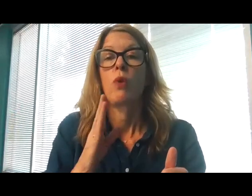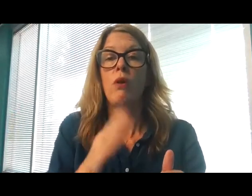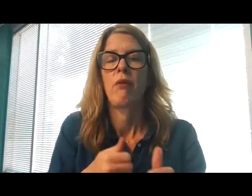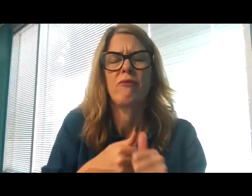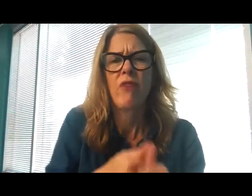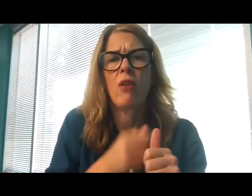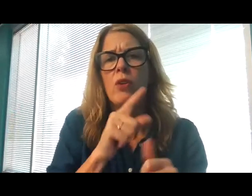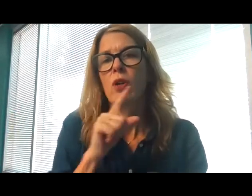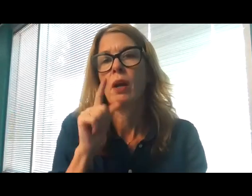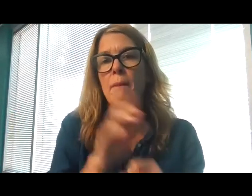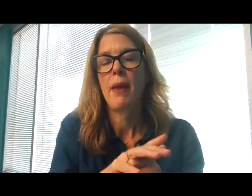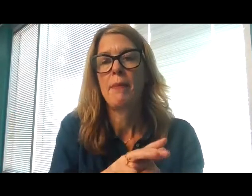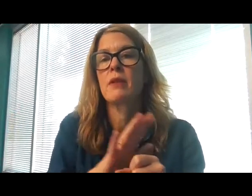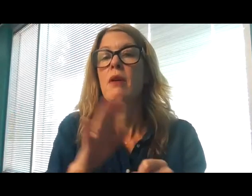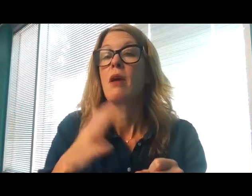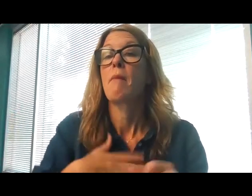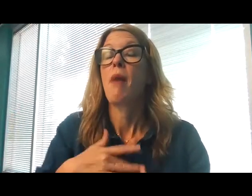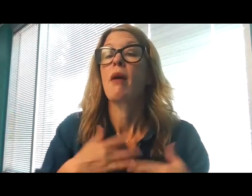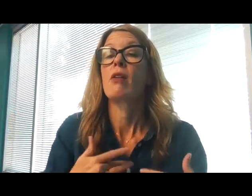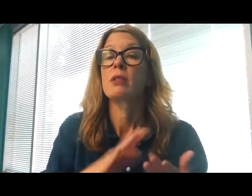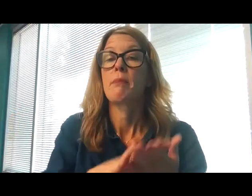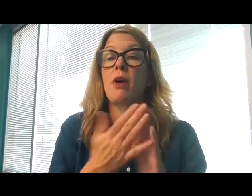for you have set my heart at liberty.